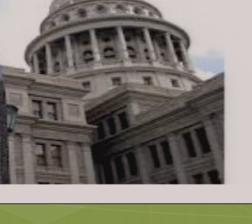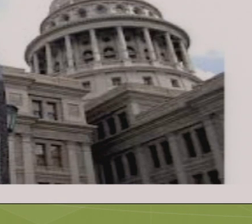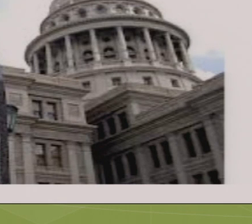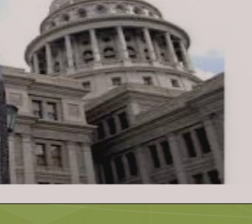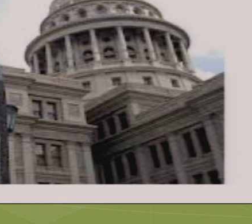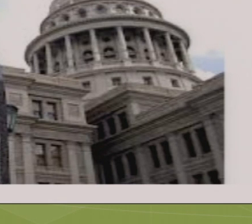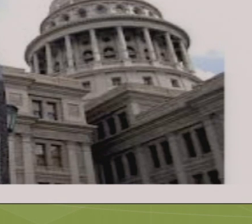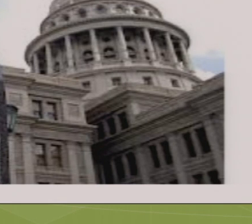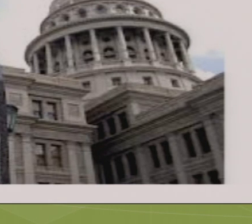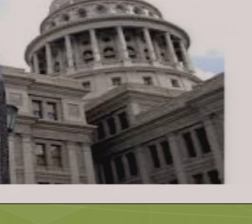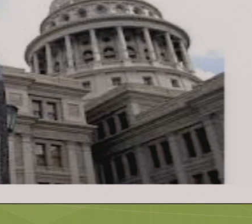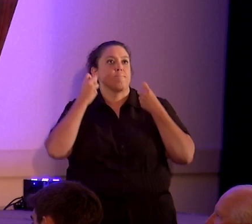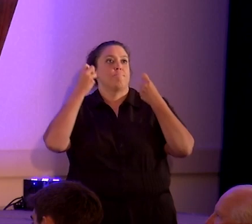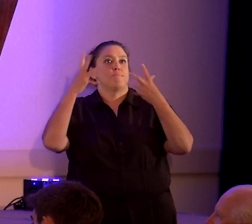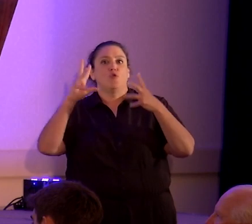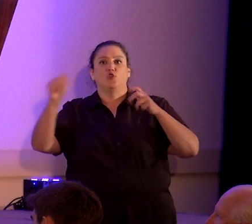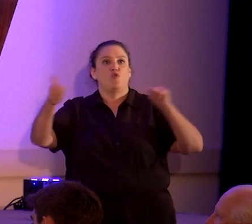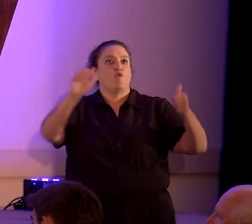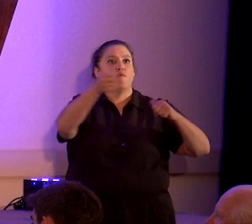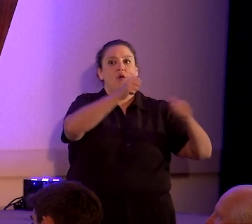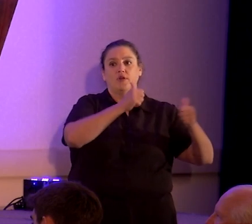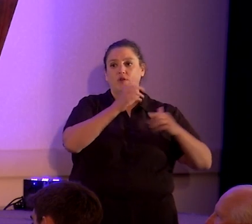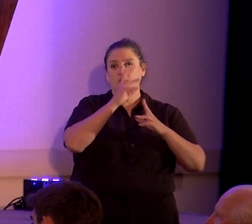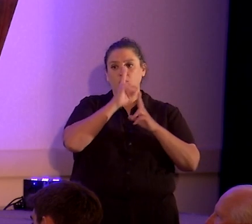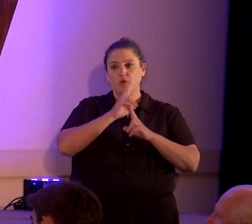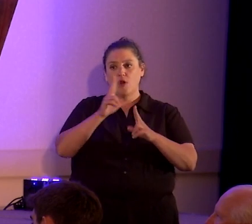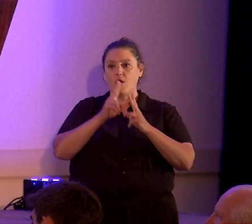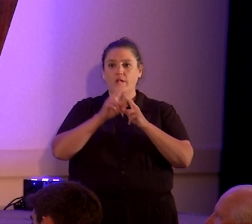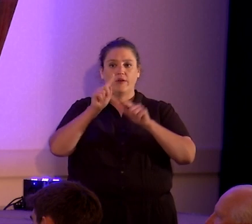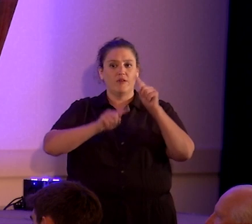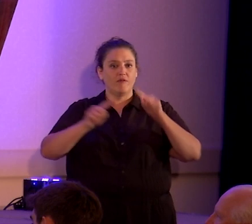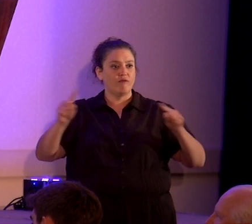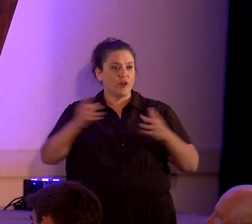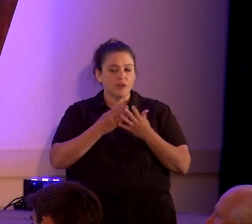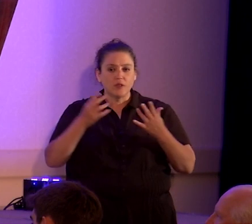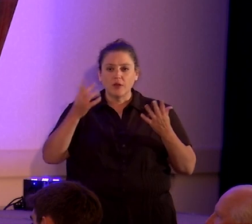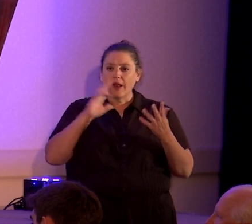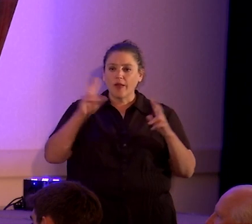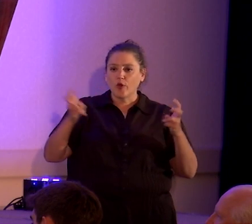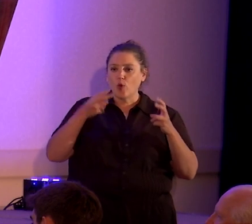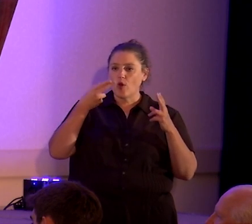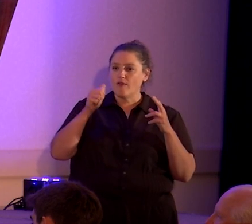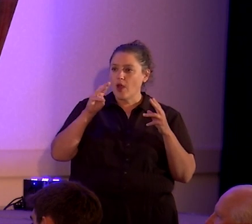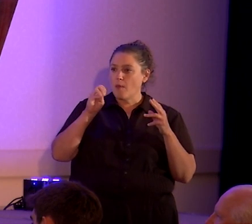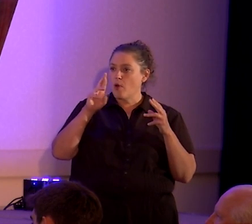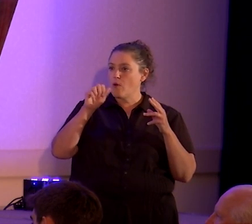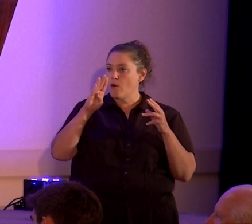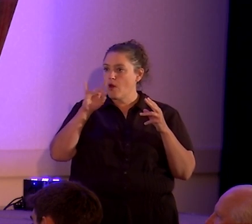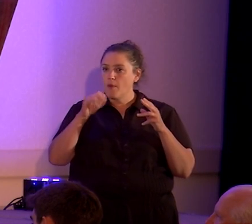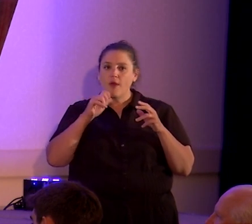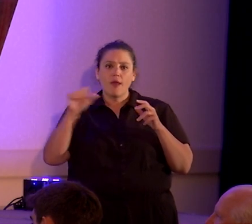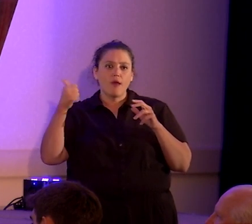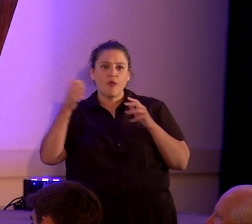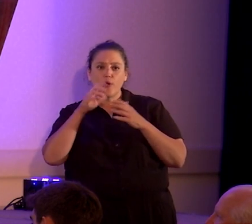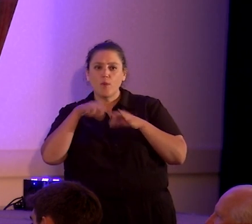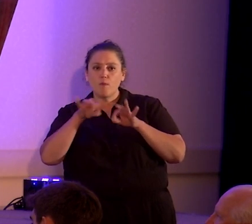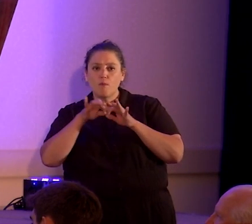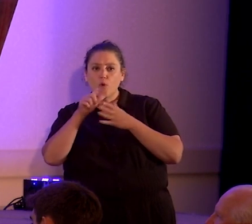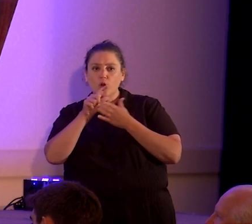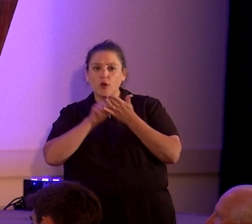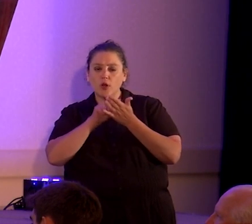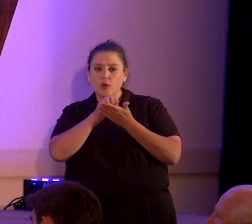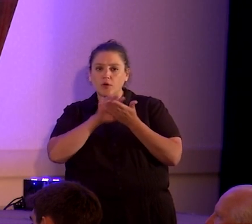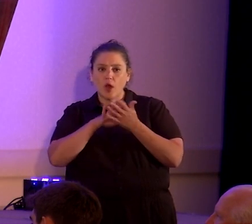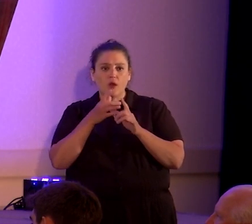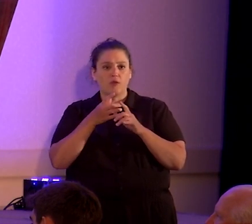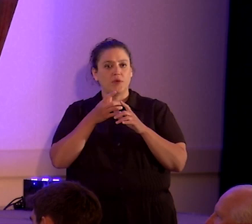panoply of monuments to honor various documents like the Code of Hammurabi and various other important legal documents from the history of